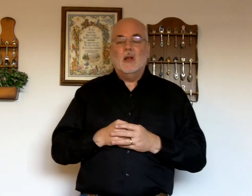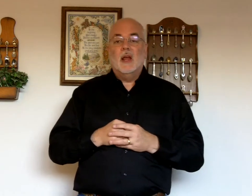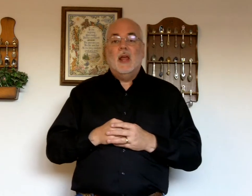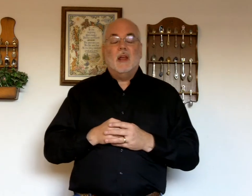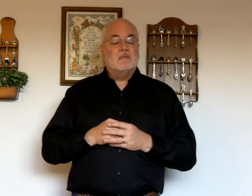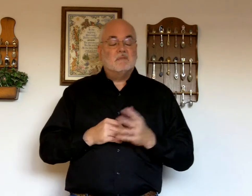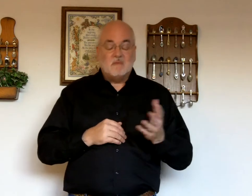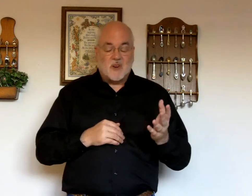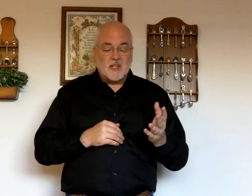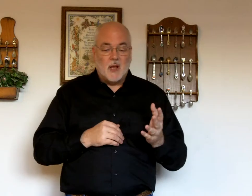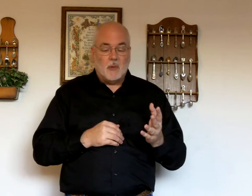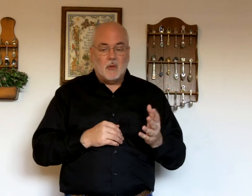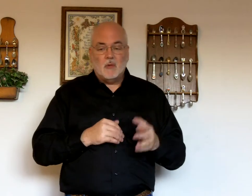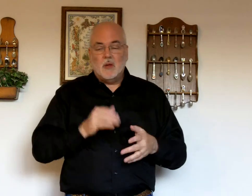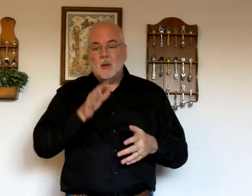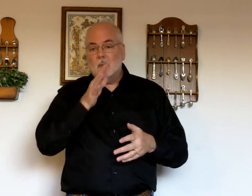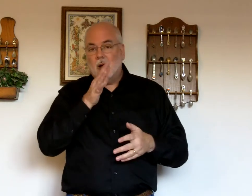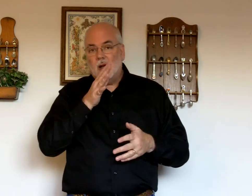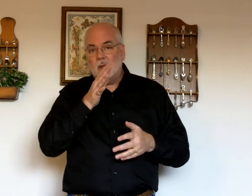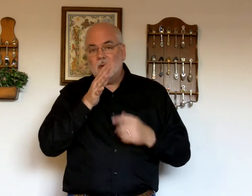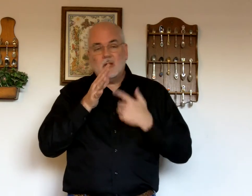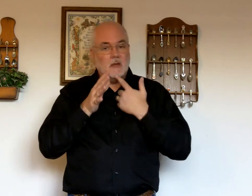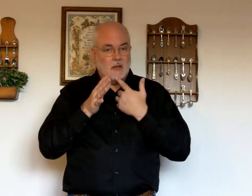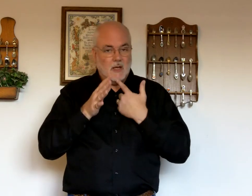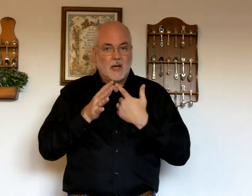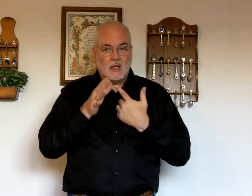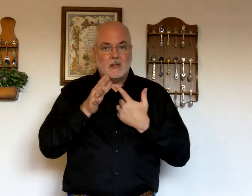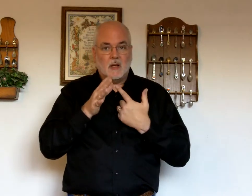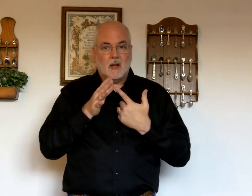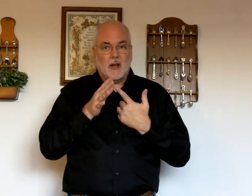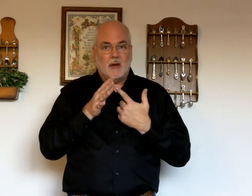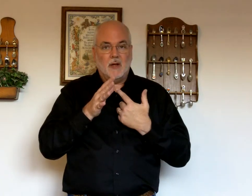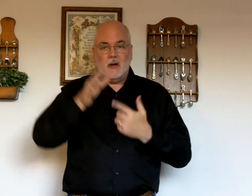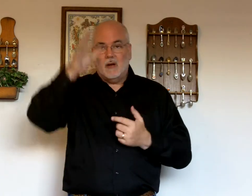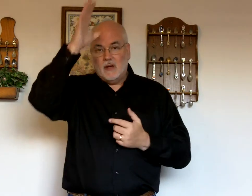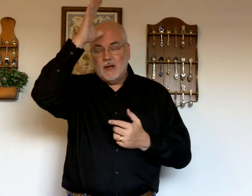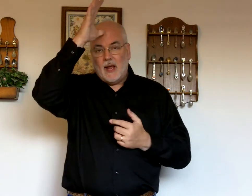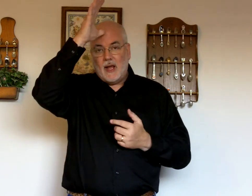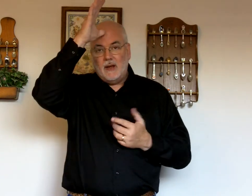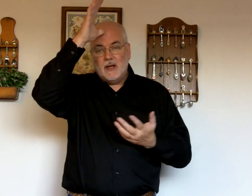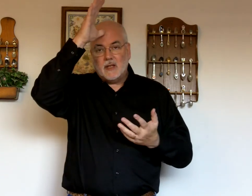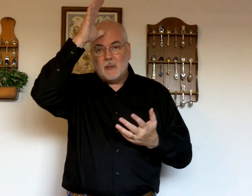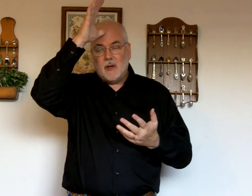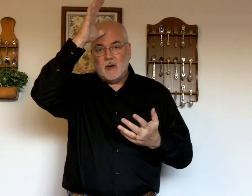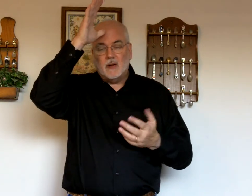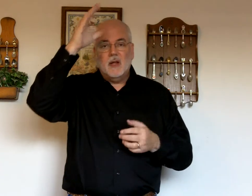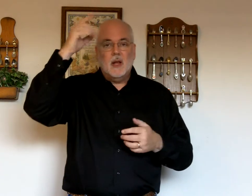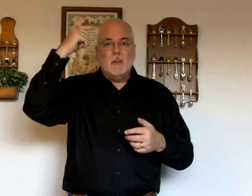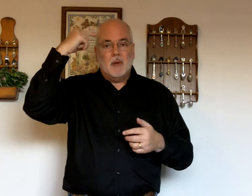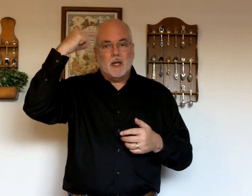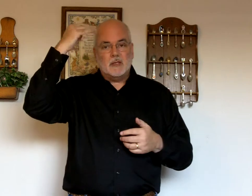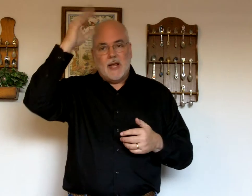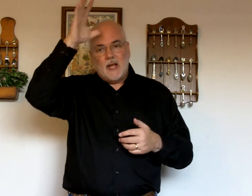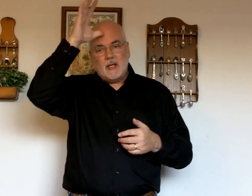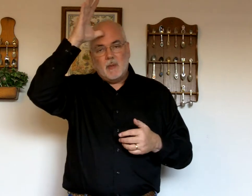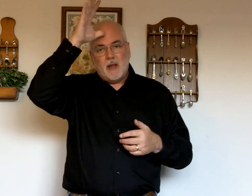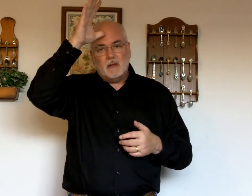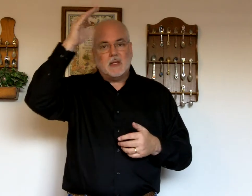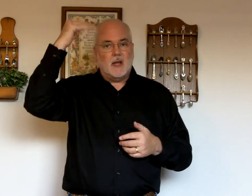So, for example, mom is down here. Dad is up here. Because dad is a male sign,